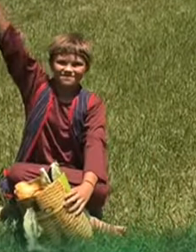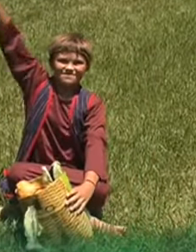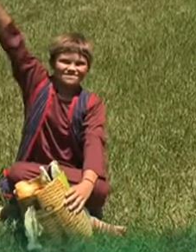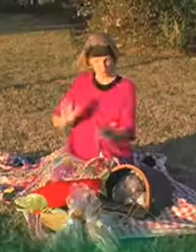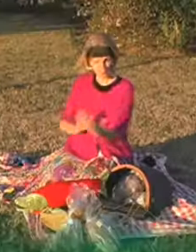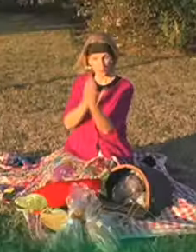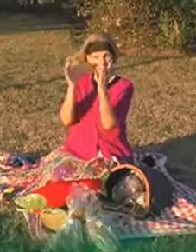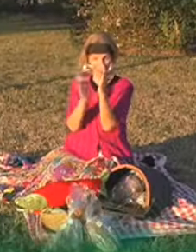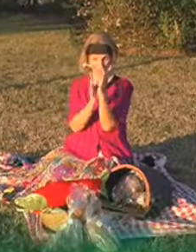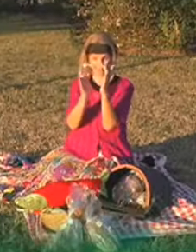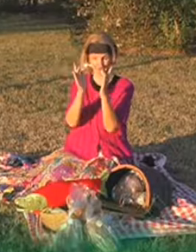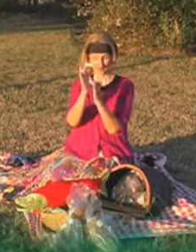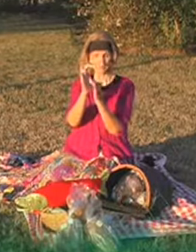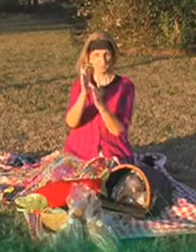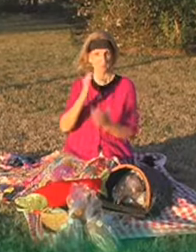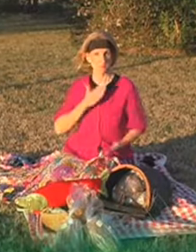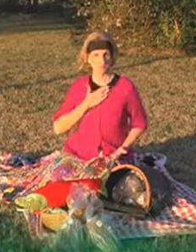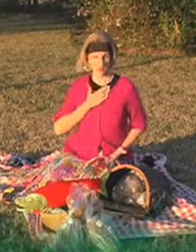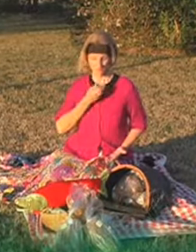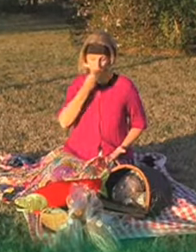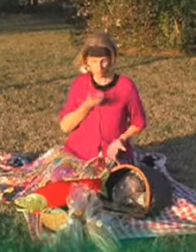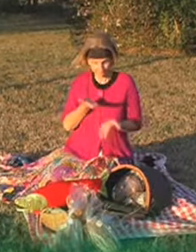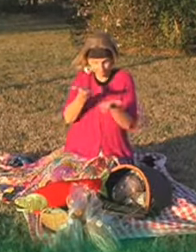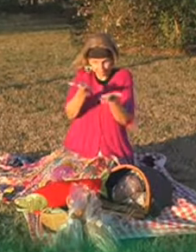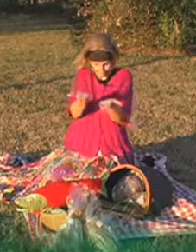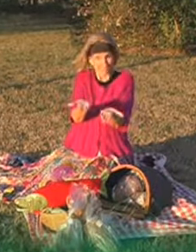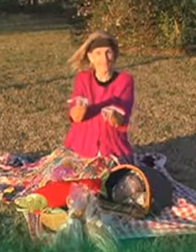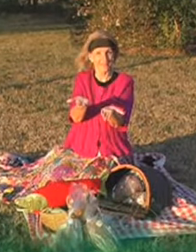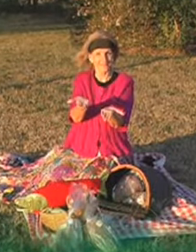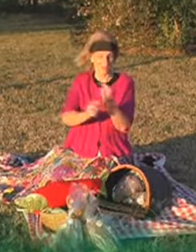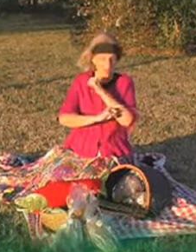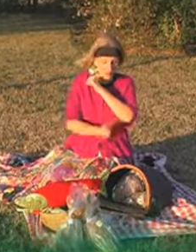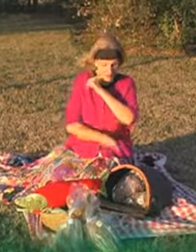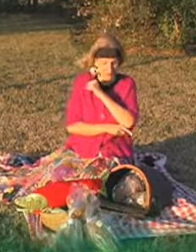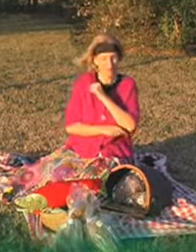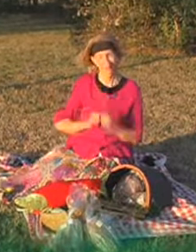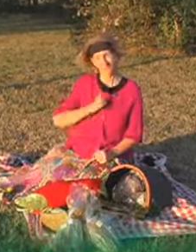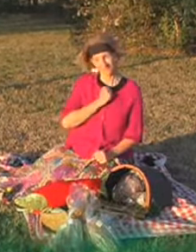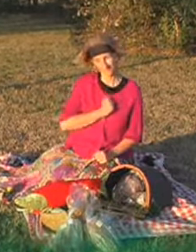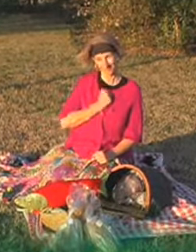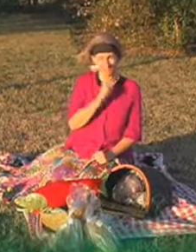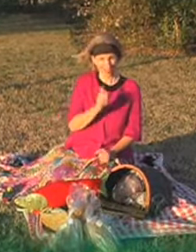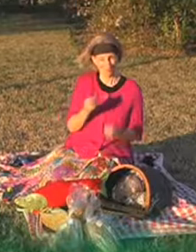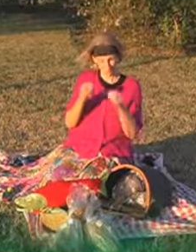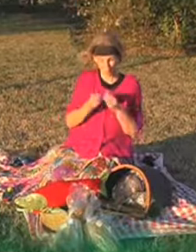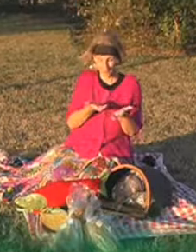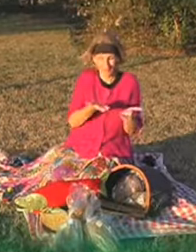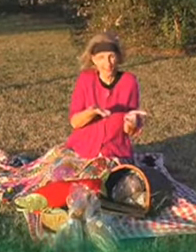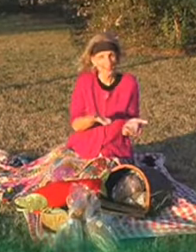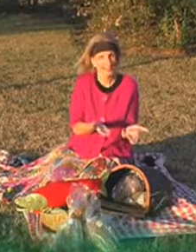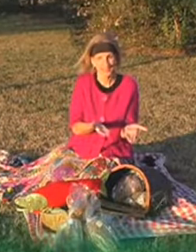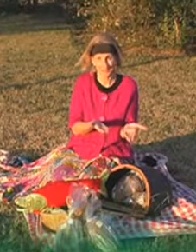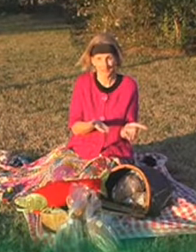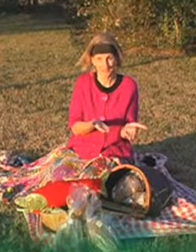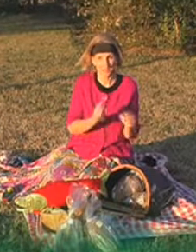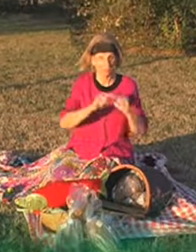At the feet of Jesus I lay down to share my basket. And I'm sorry that there's